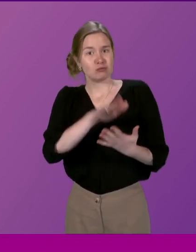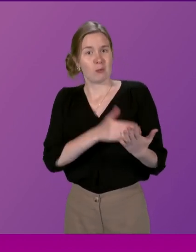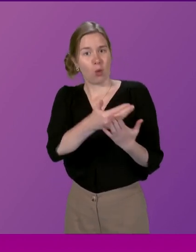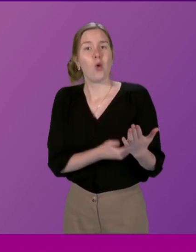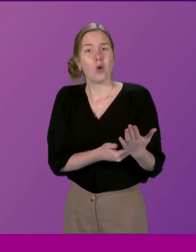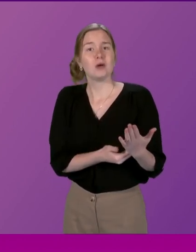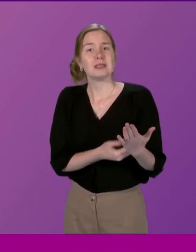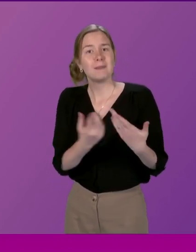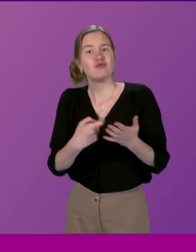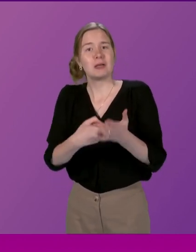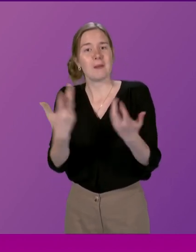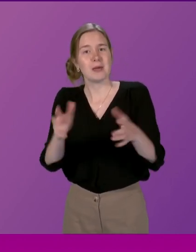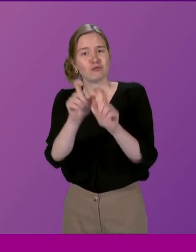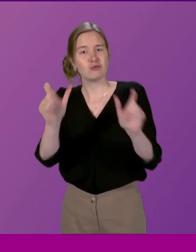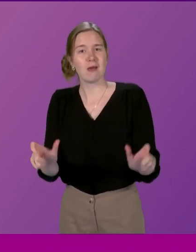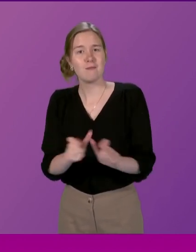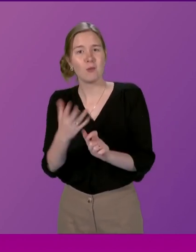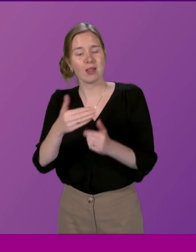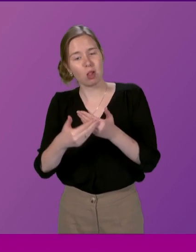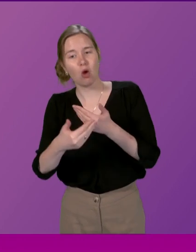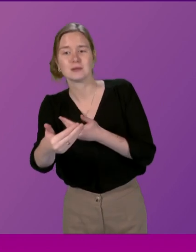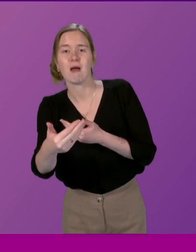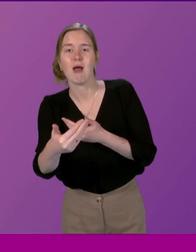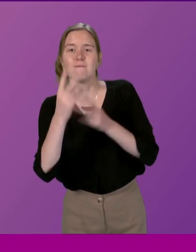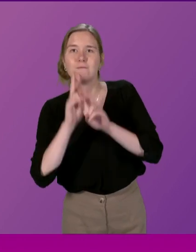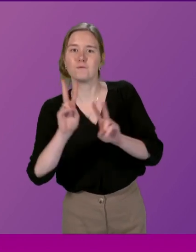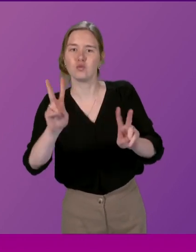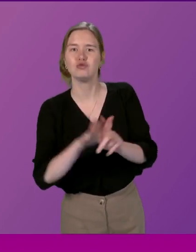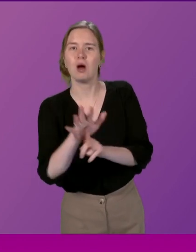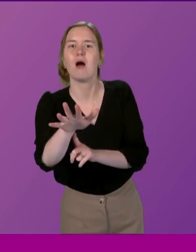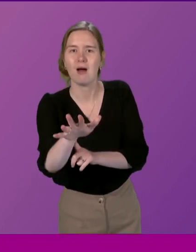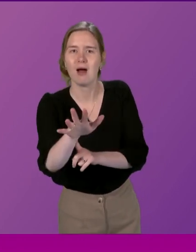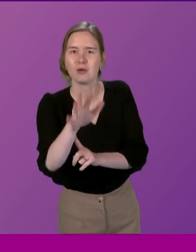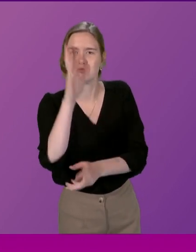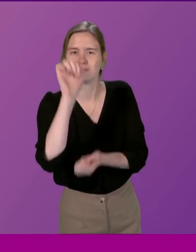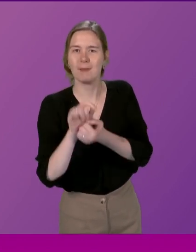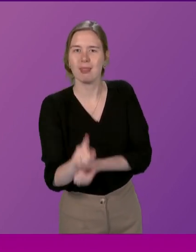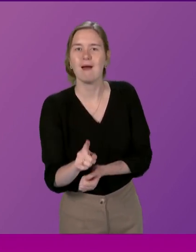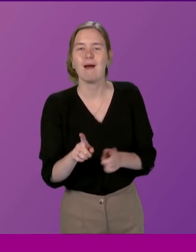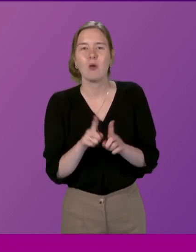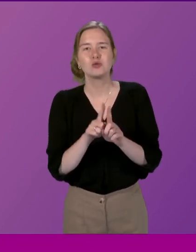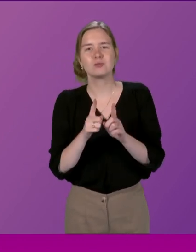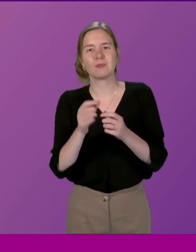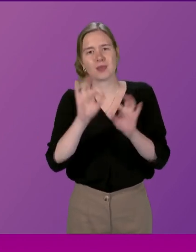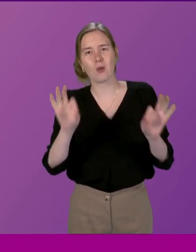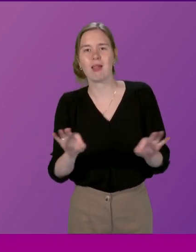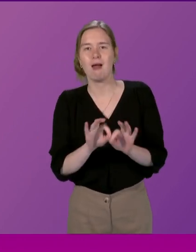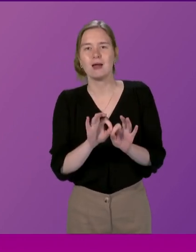recommendations have also been framed with the longer-term view in mind. The core principles outlined by the committee placed transparency,